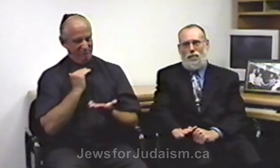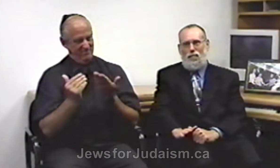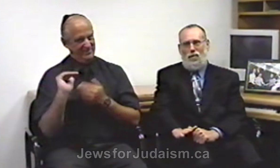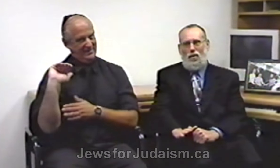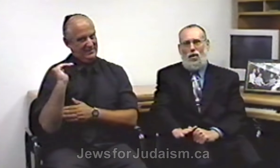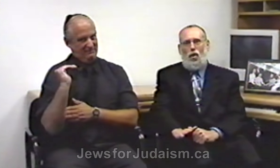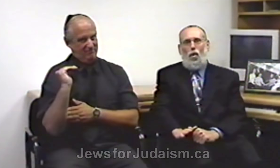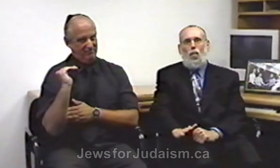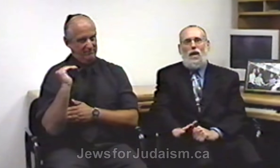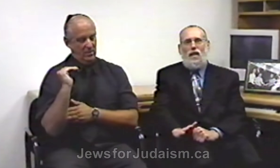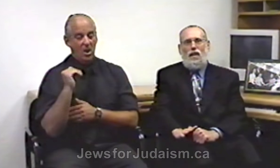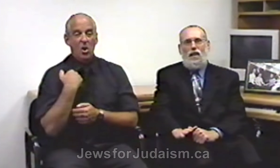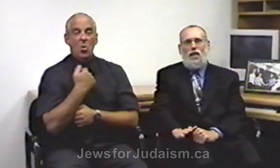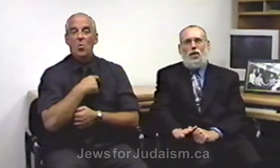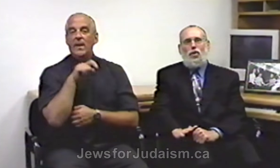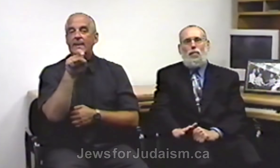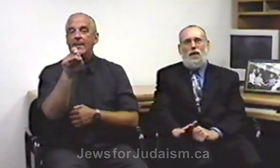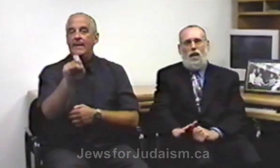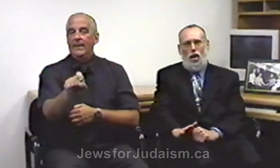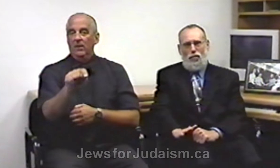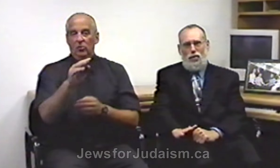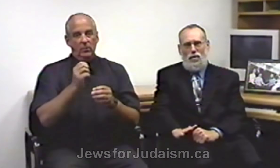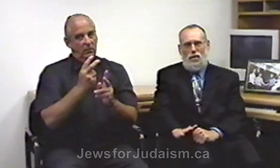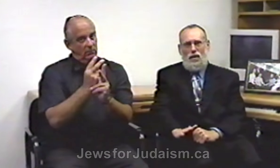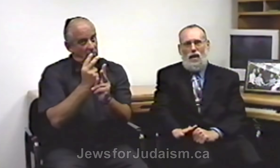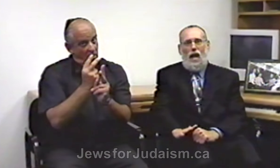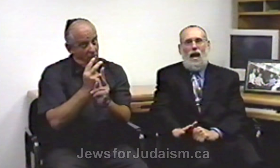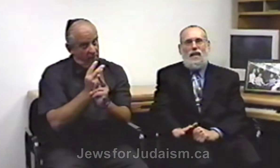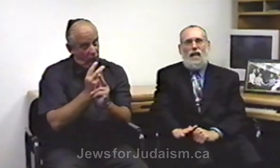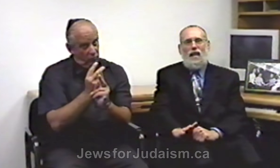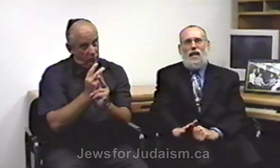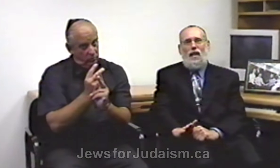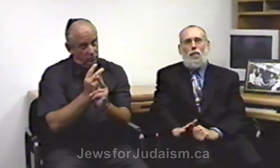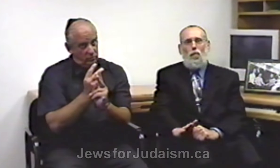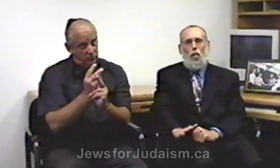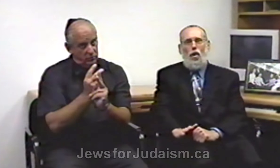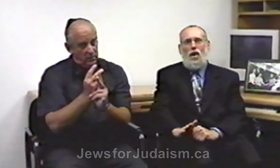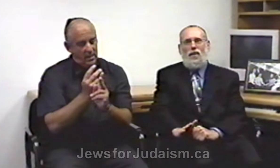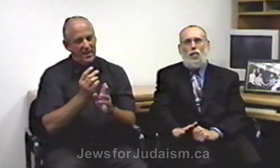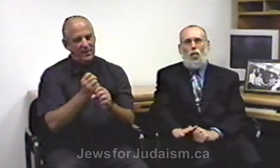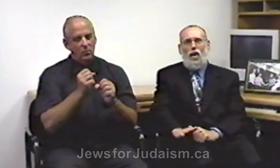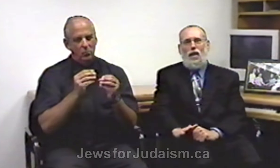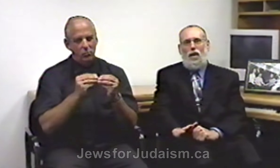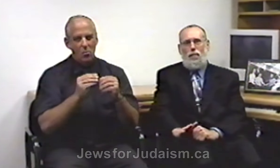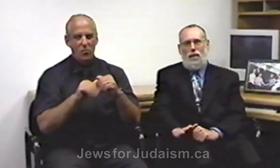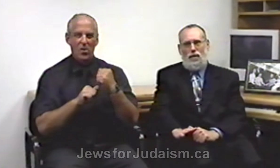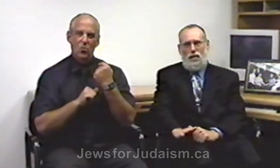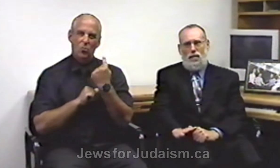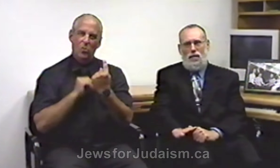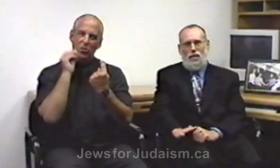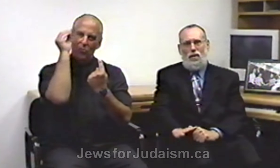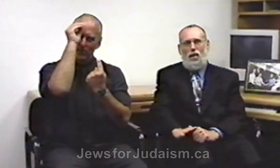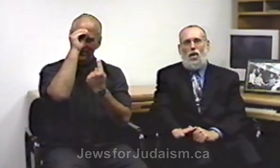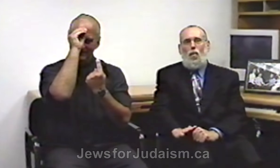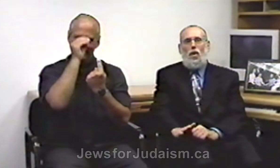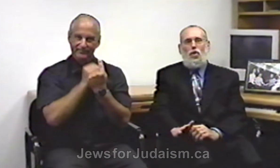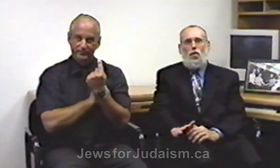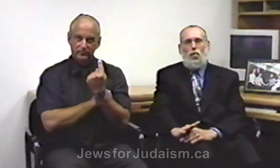we need to be careful and get more than one opinion when you